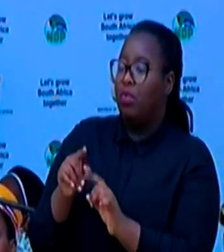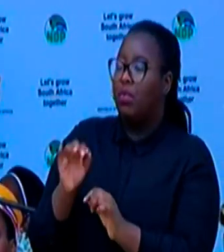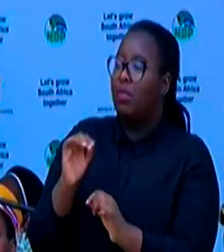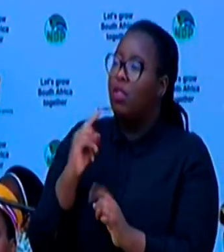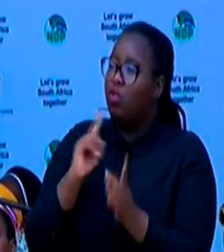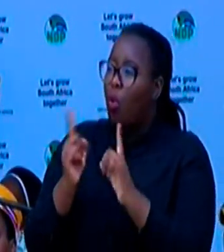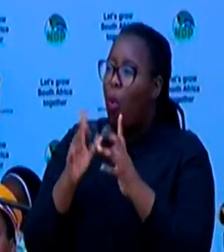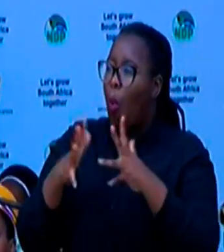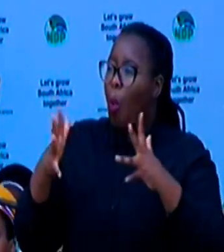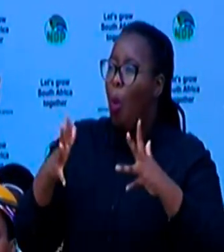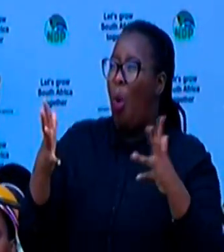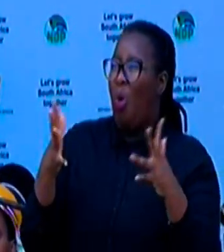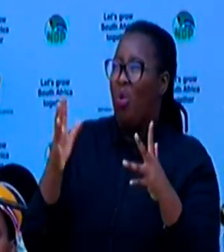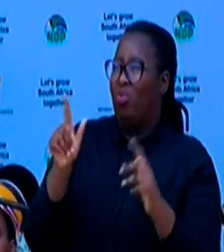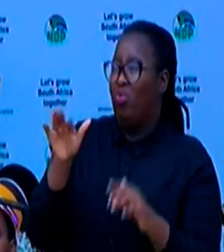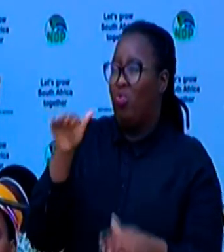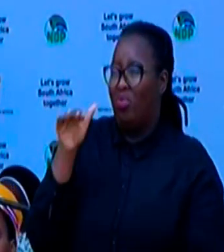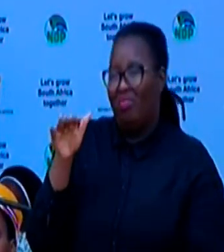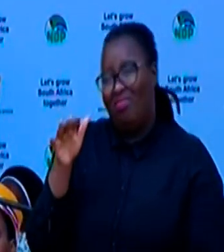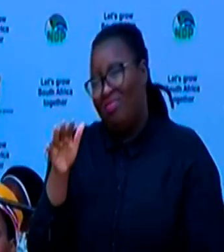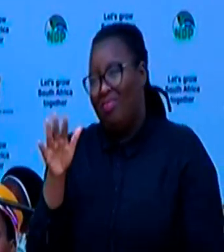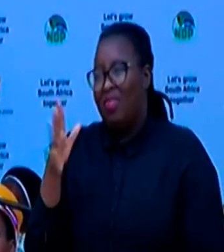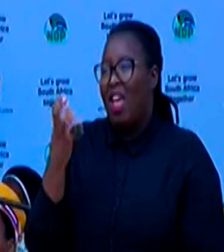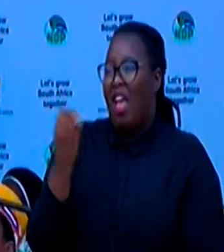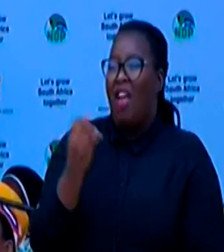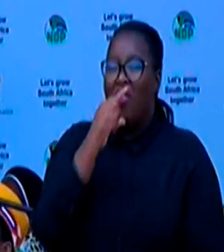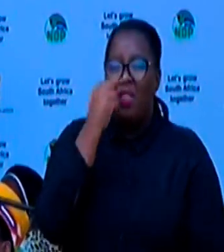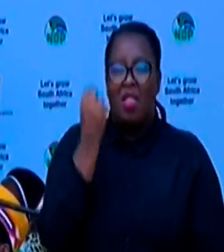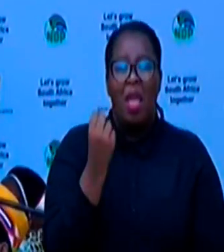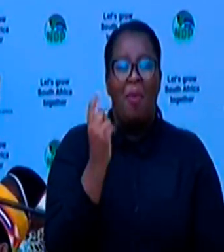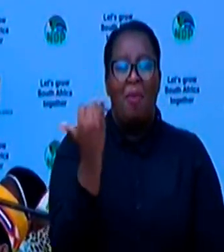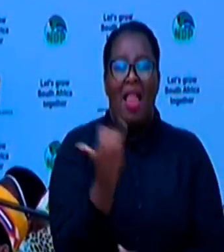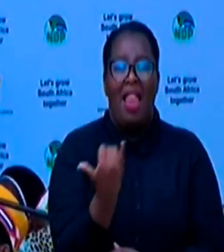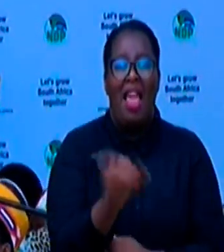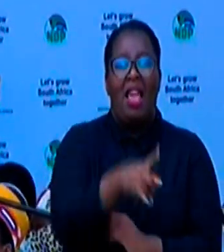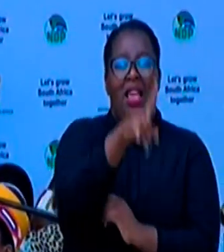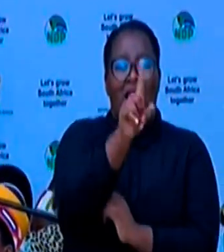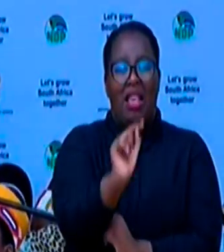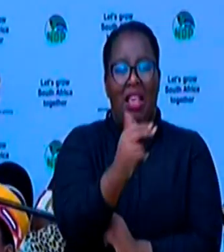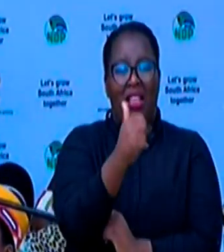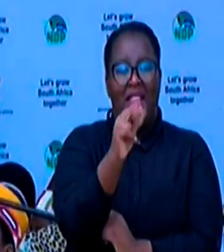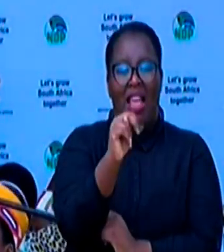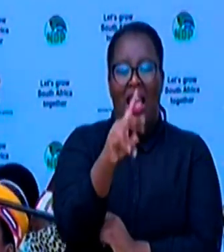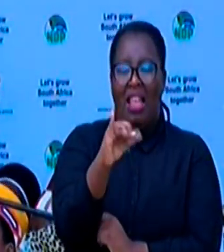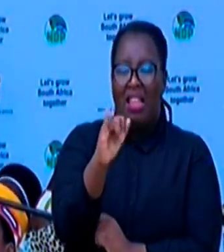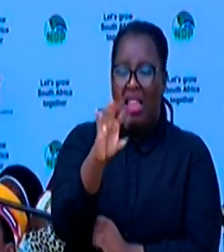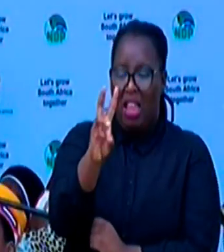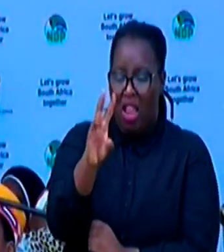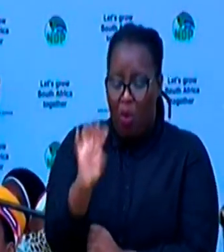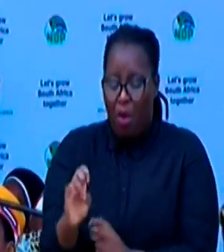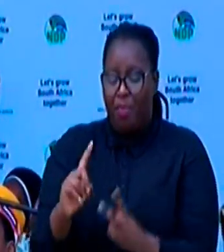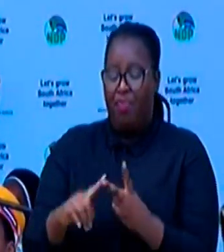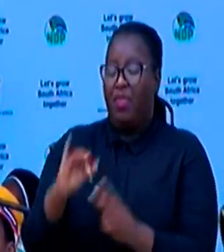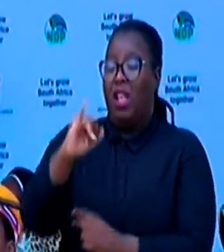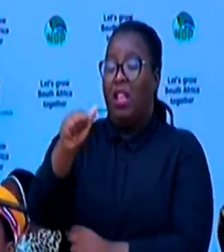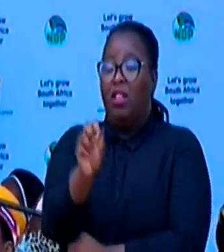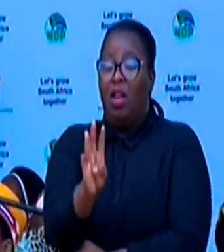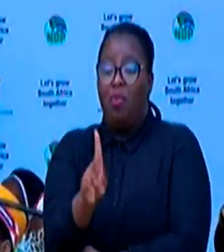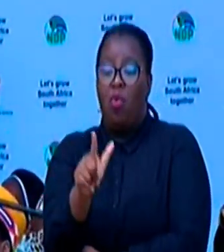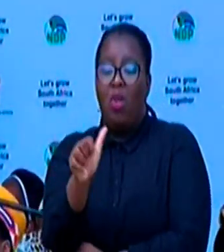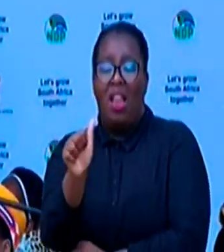there are first names like Tandiwe, Chabulani, Nigiwe, and same names like